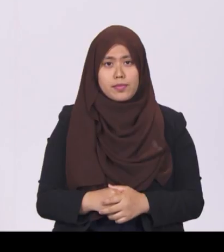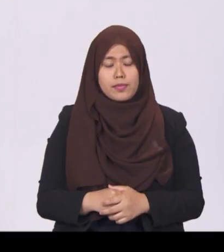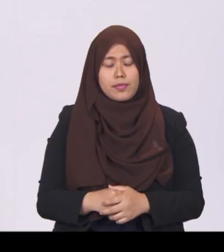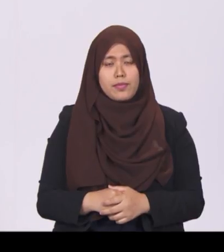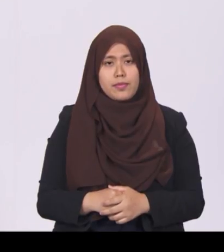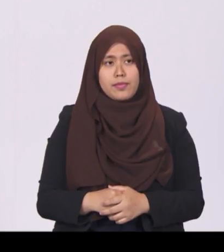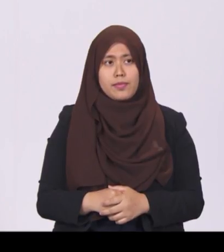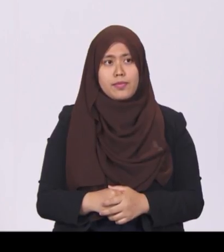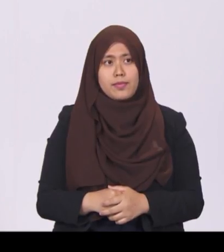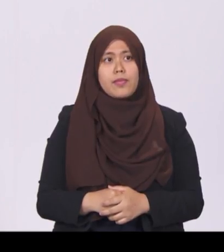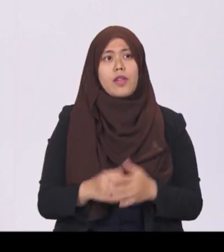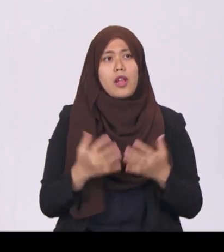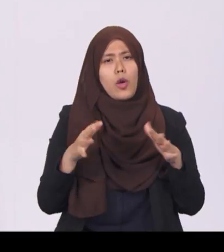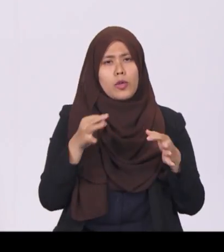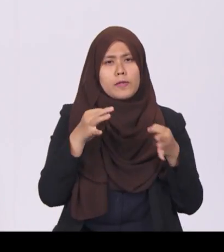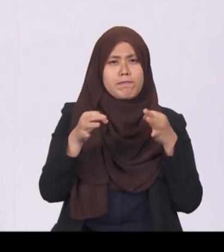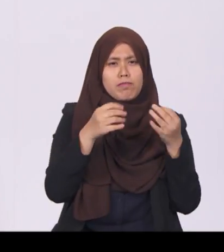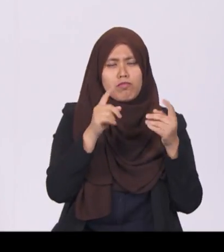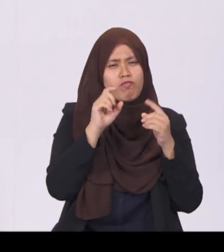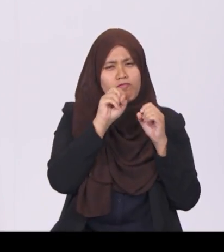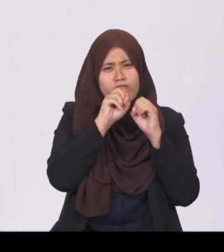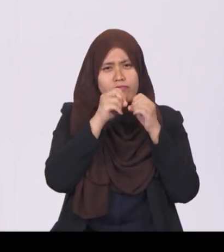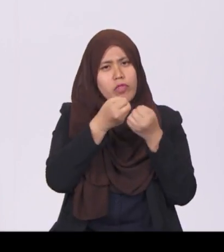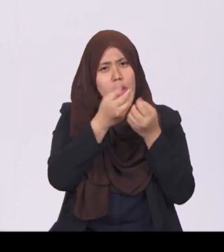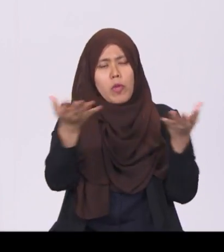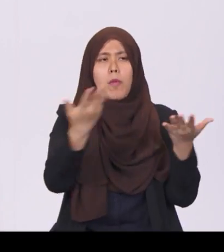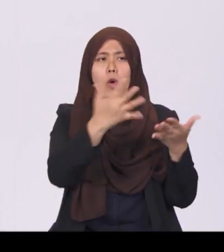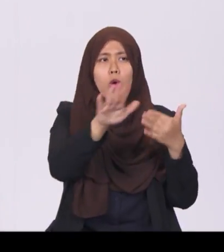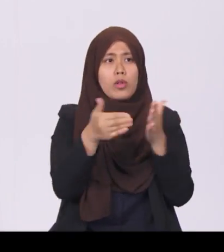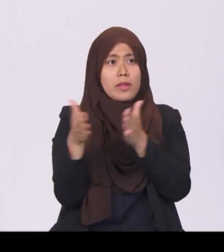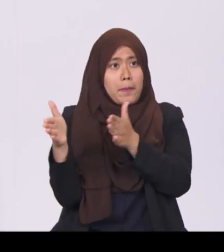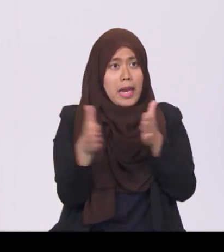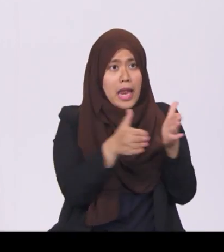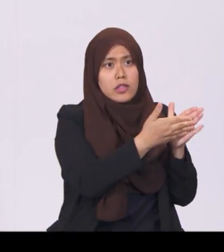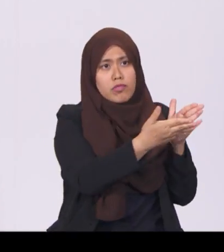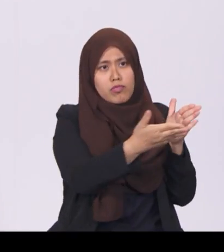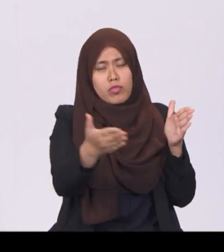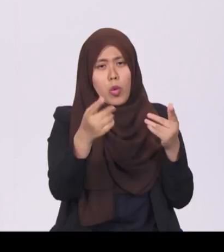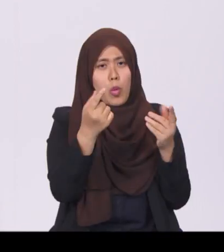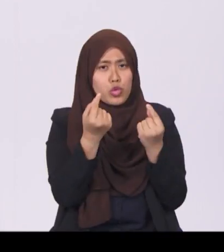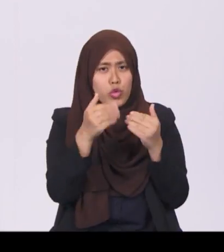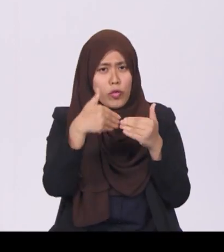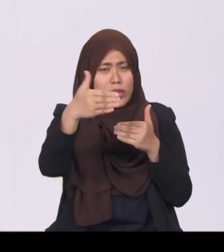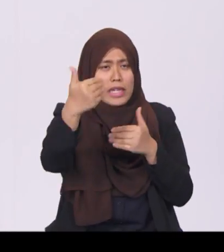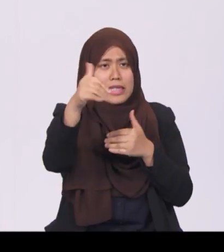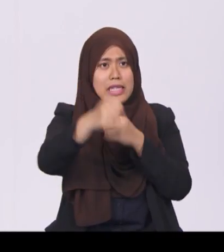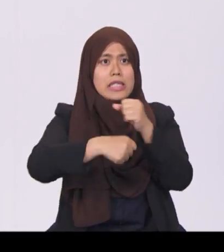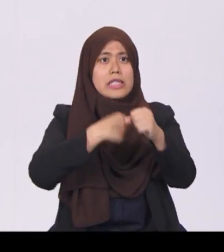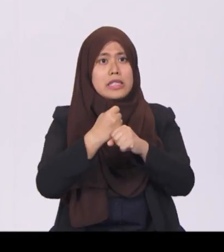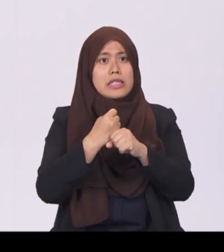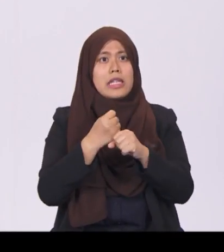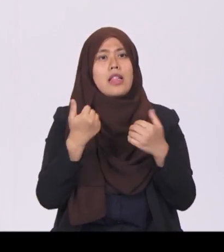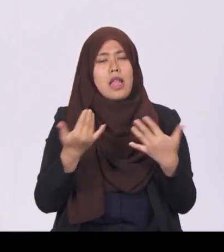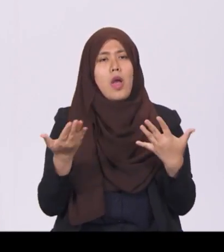Having laid out our plans to prepare for the next decade, let me now cover our overall budget position for the near term.